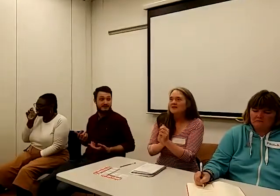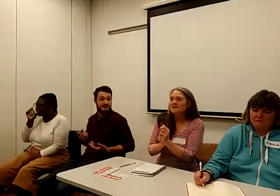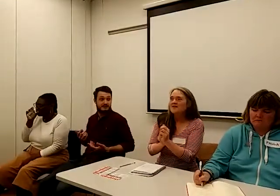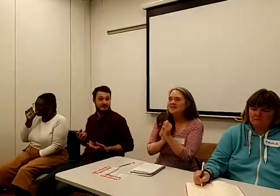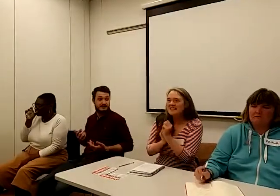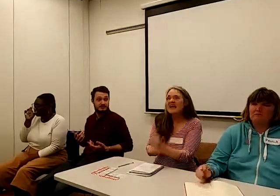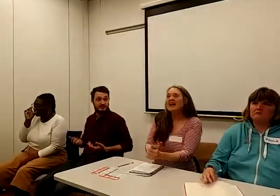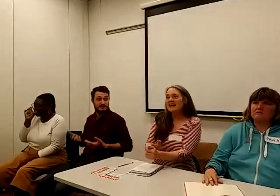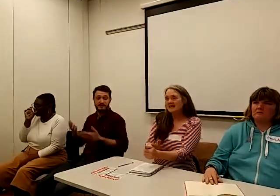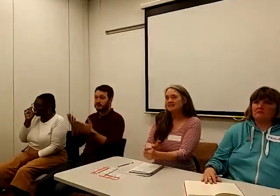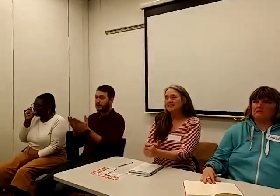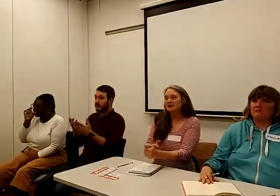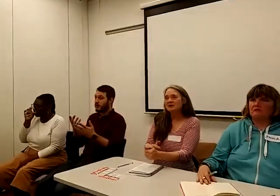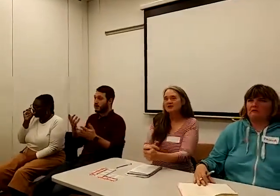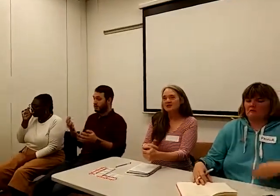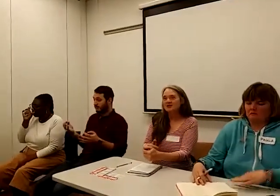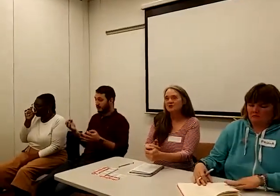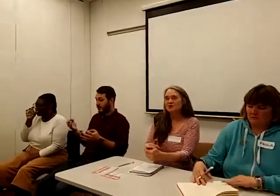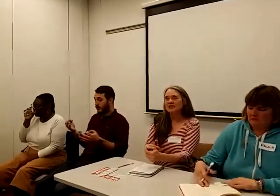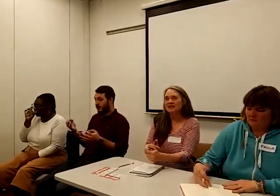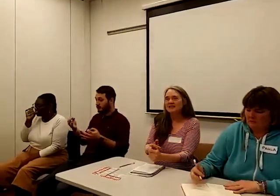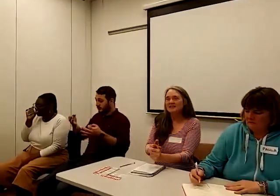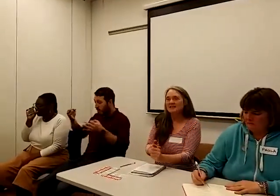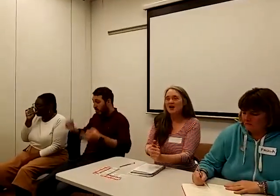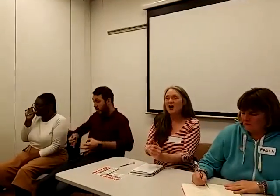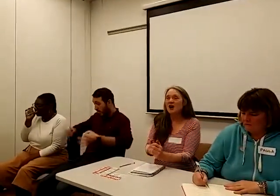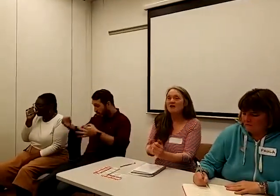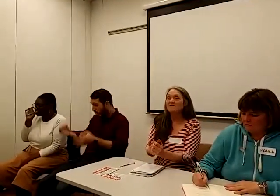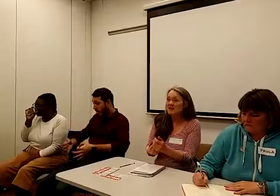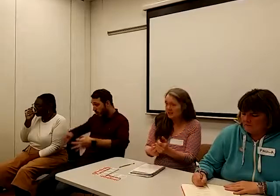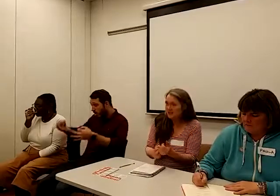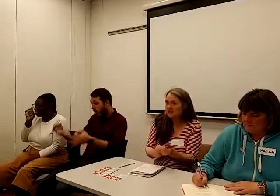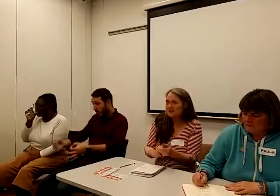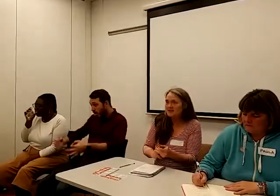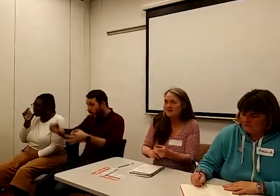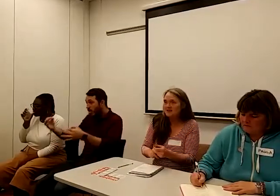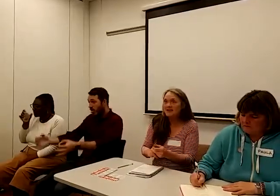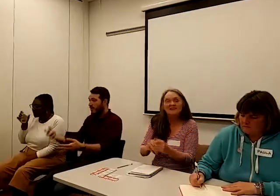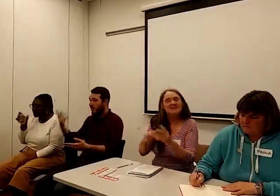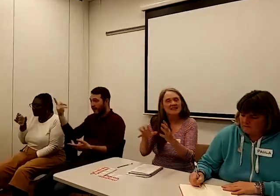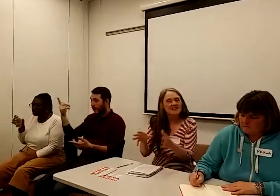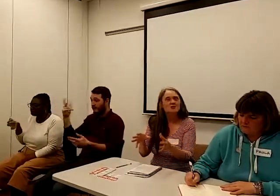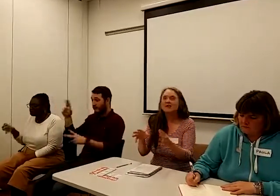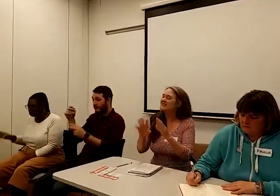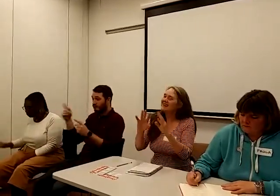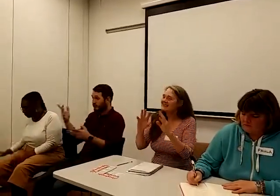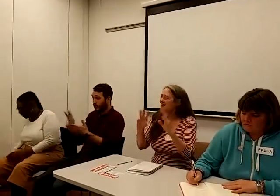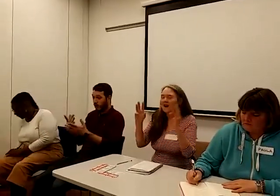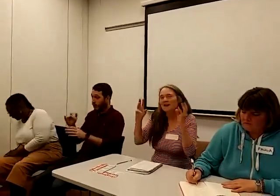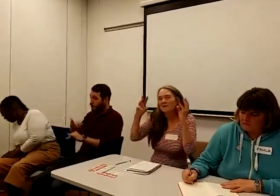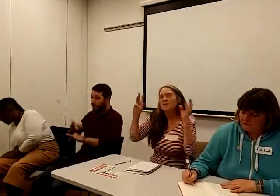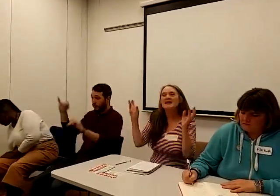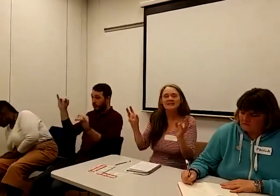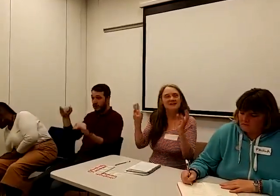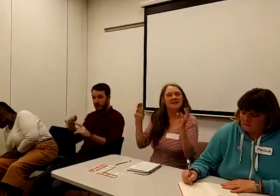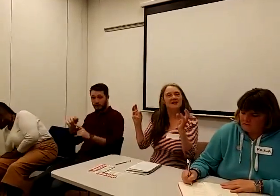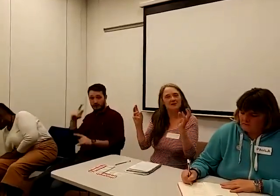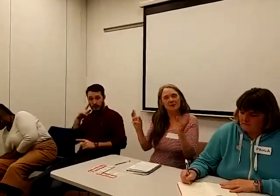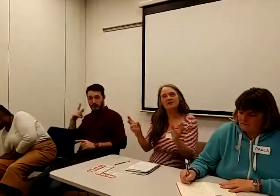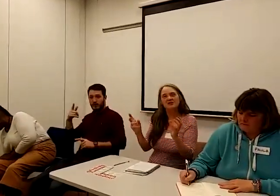The delays in universal credit are vicious and six weeks, I know the media and the